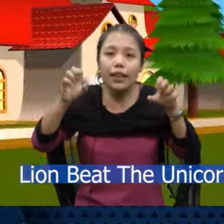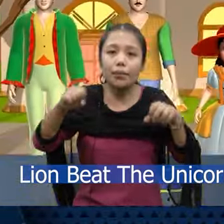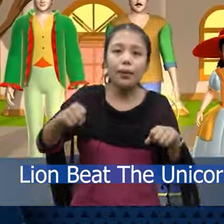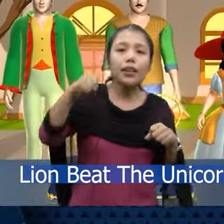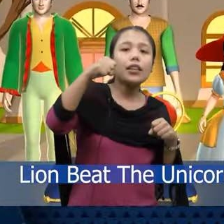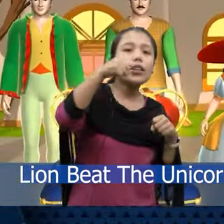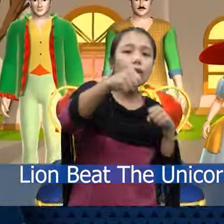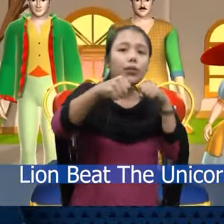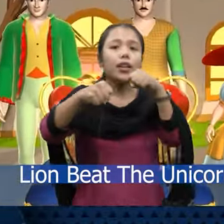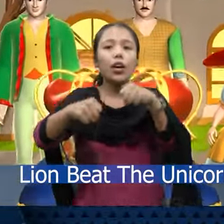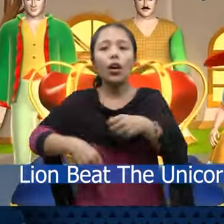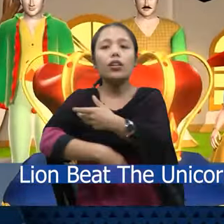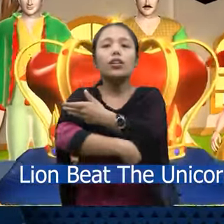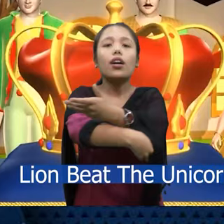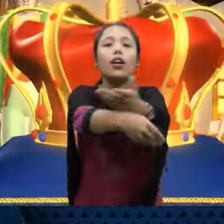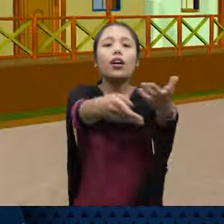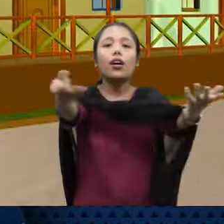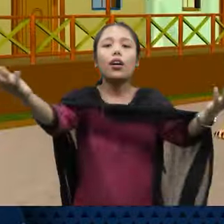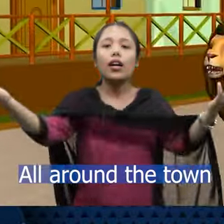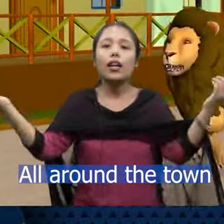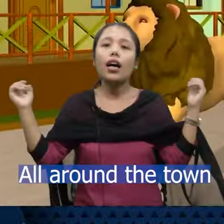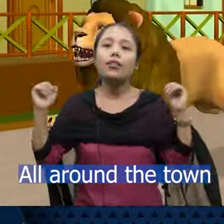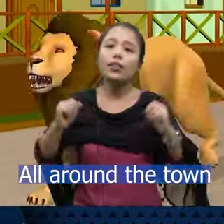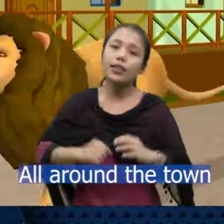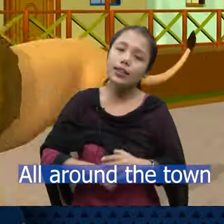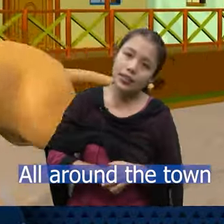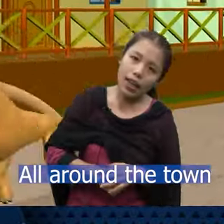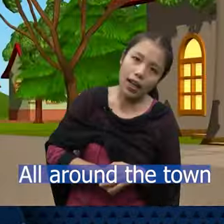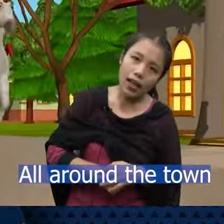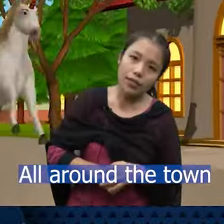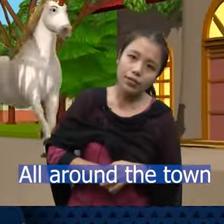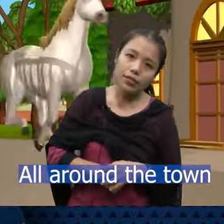lion with the unicorn all around the town